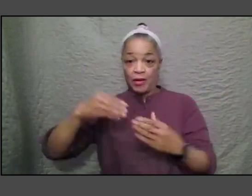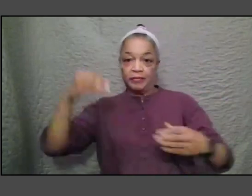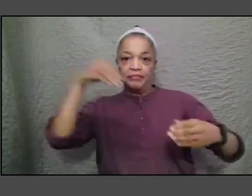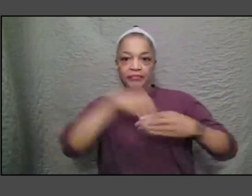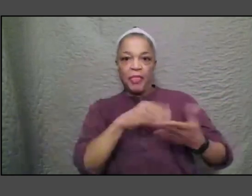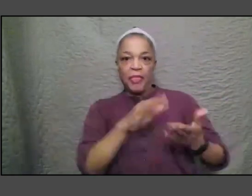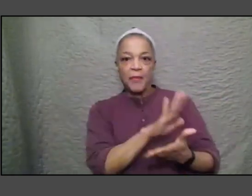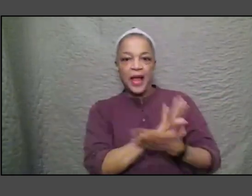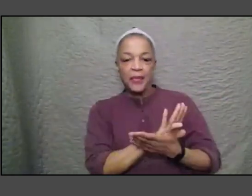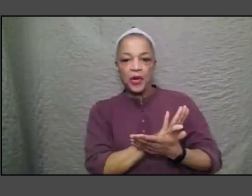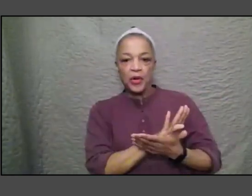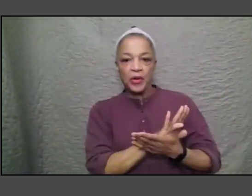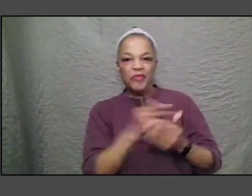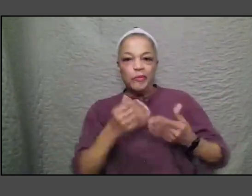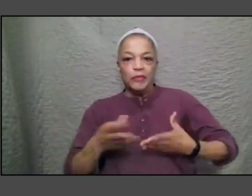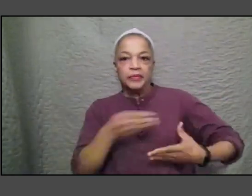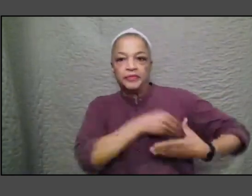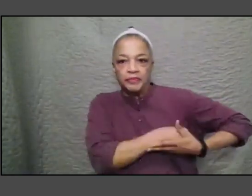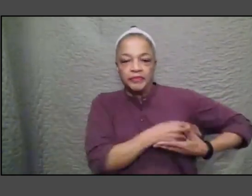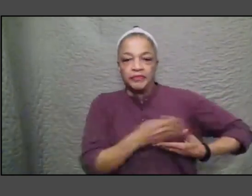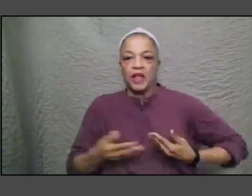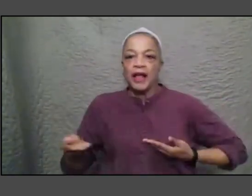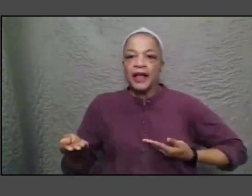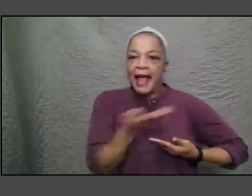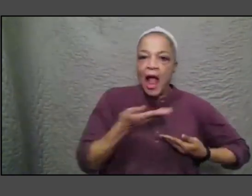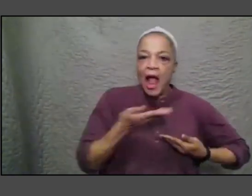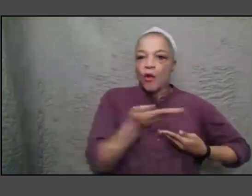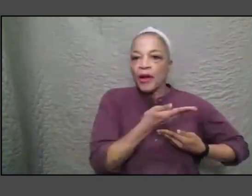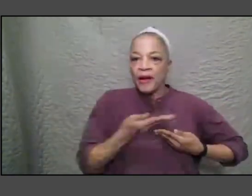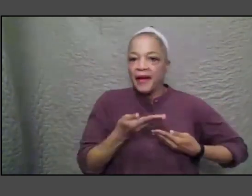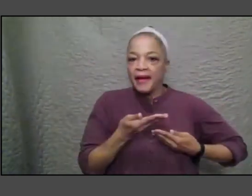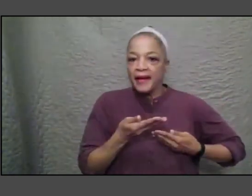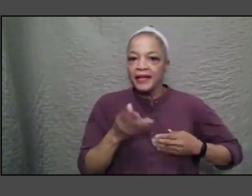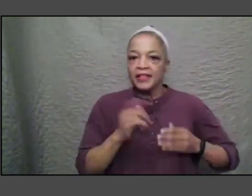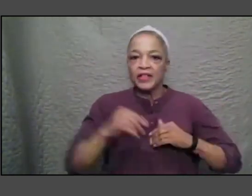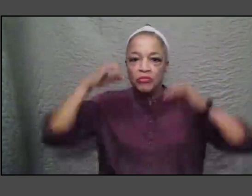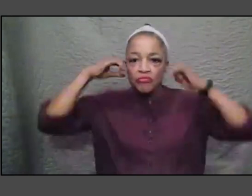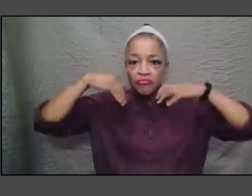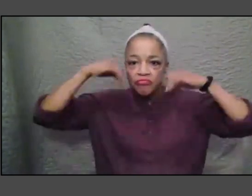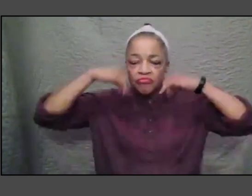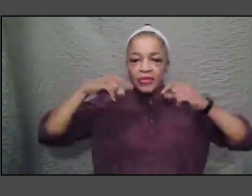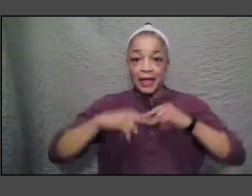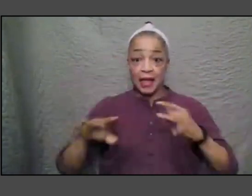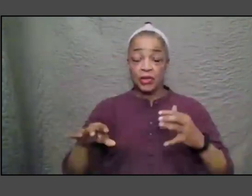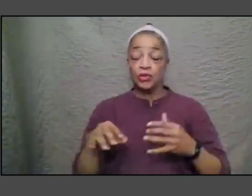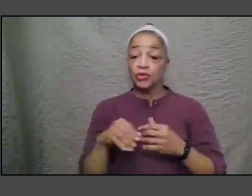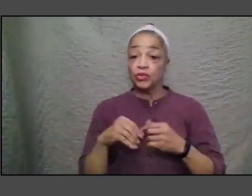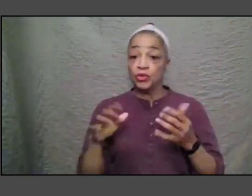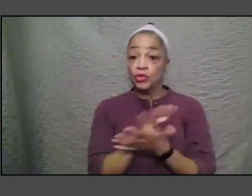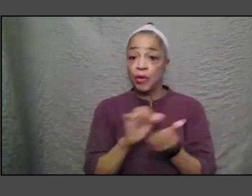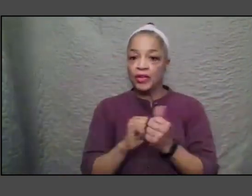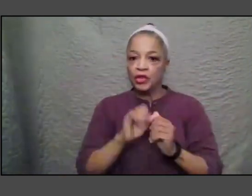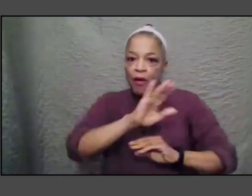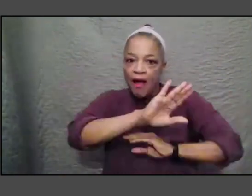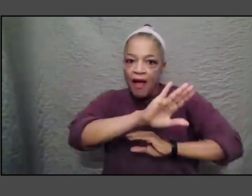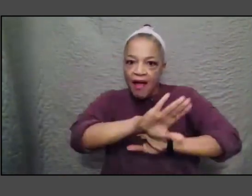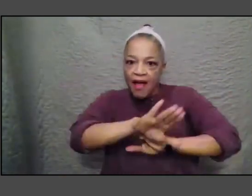carry it with him so it wouldn't be destroyed by perspiration or anything and then every night he would go home and according to family